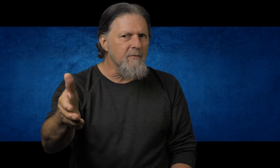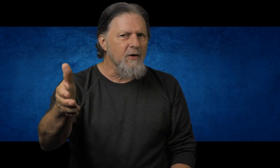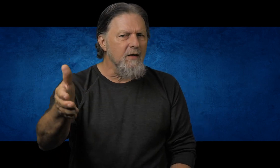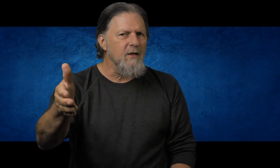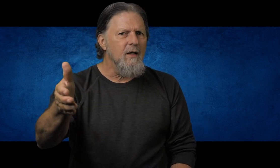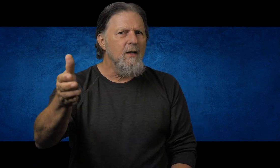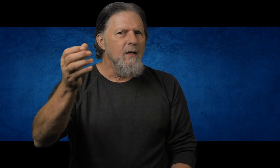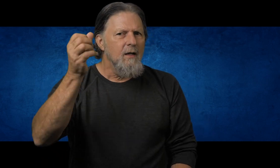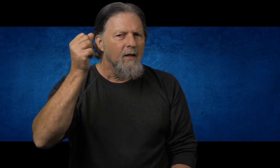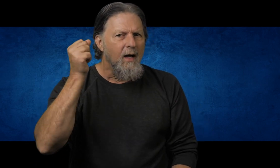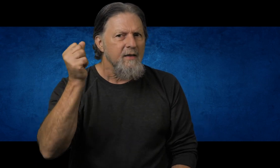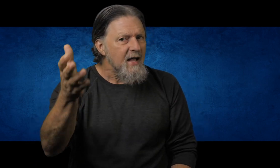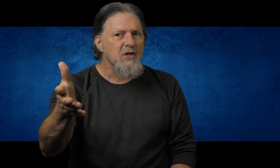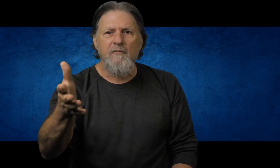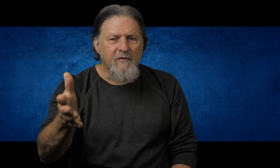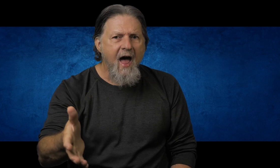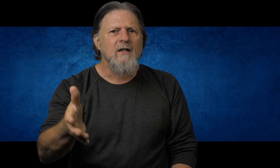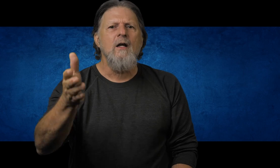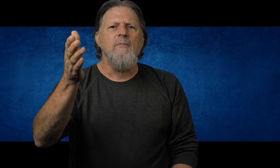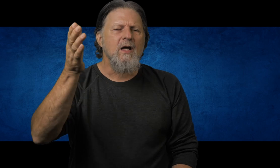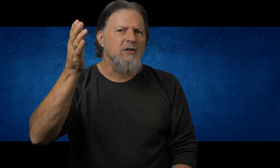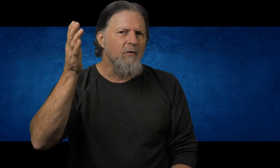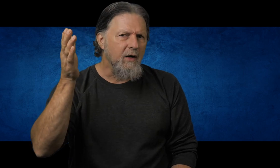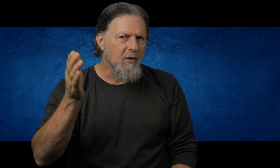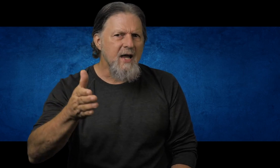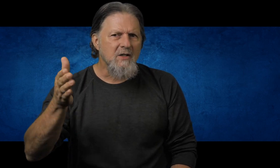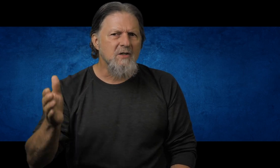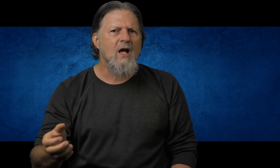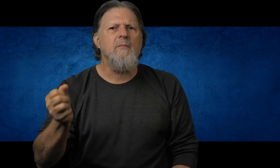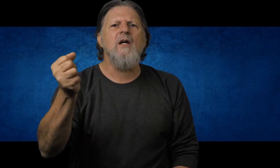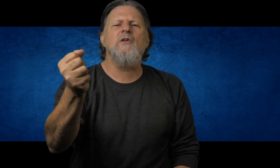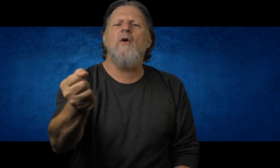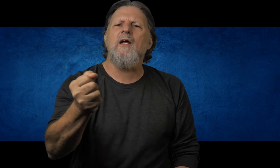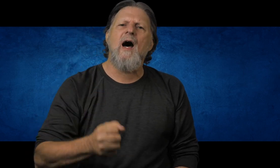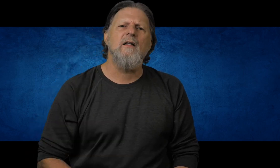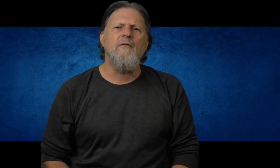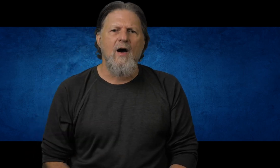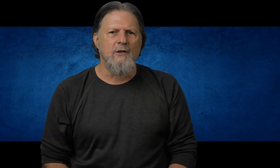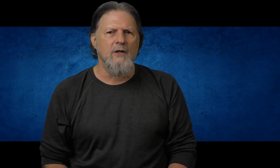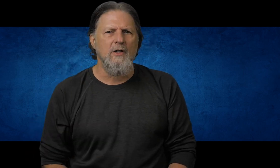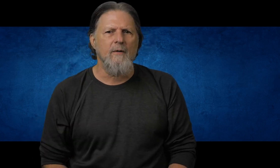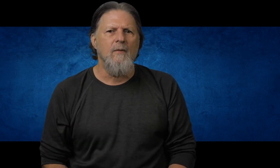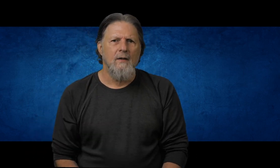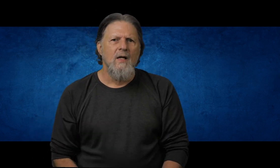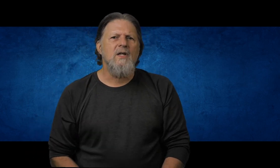am forgiven. That's a fact because of what Christ has done and because of what God the Father has done. See,